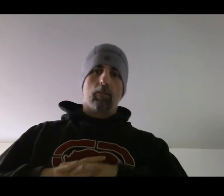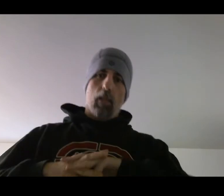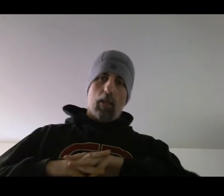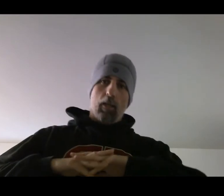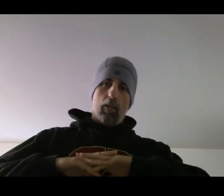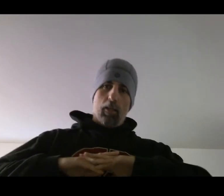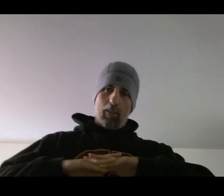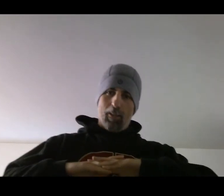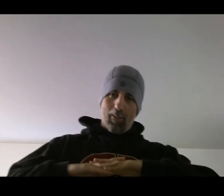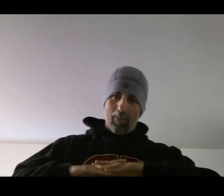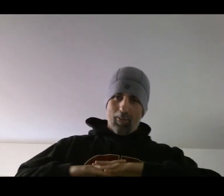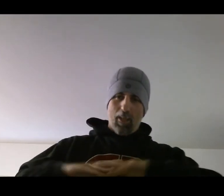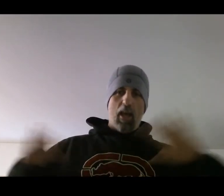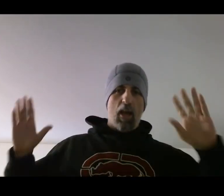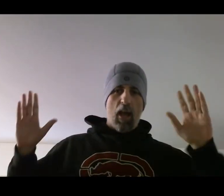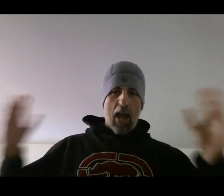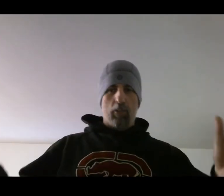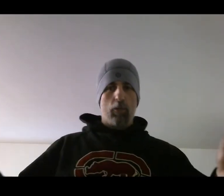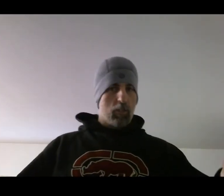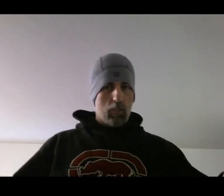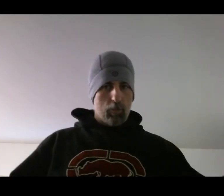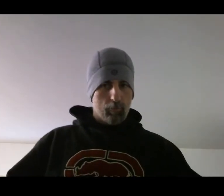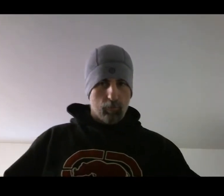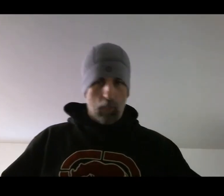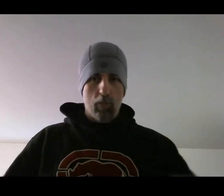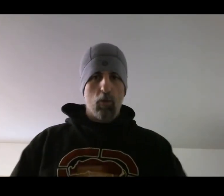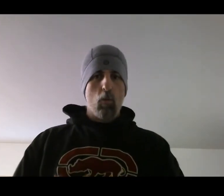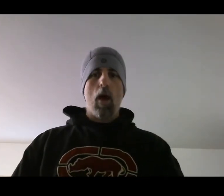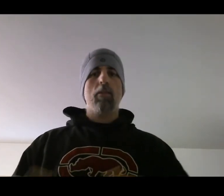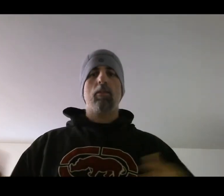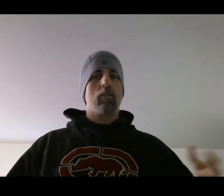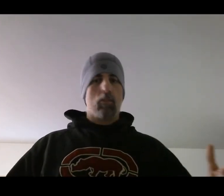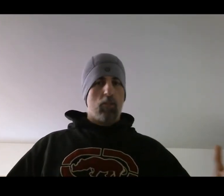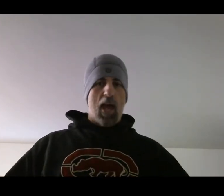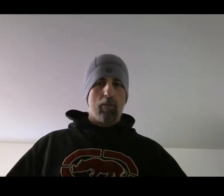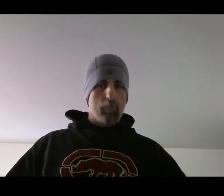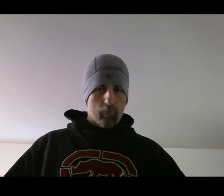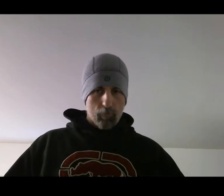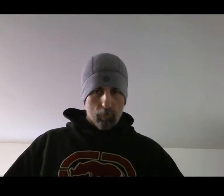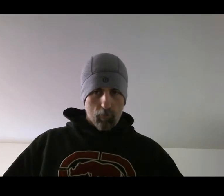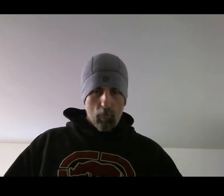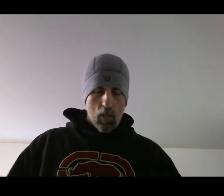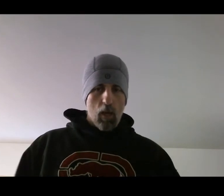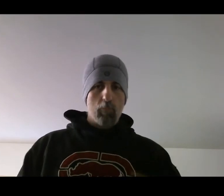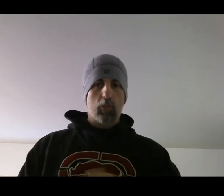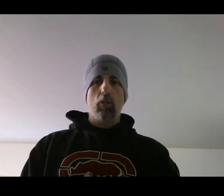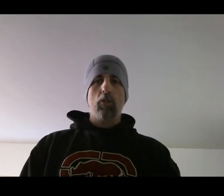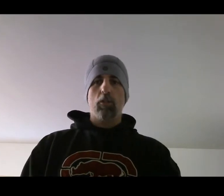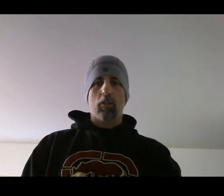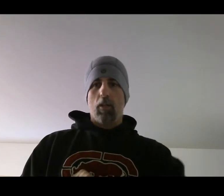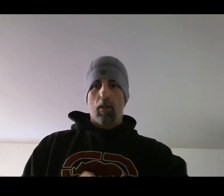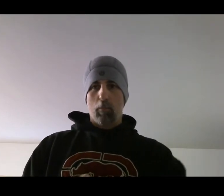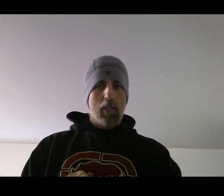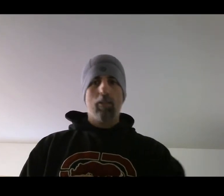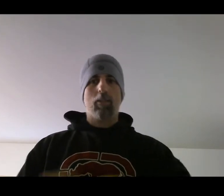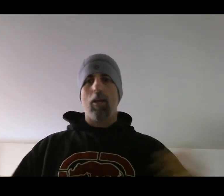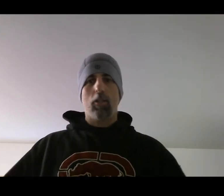and it is accuracy. I don't know why this is a stat. I'm sure there's plenty of discussion